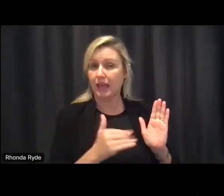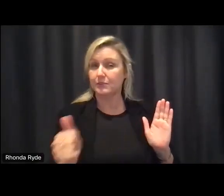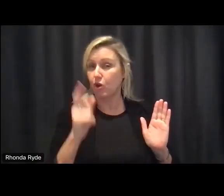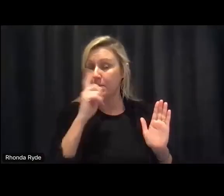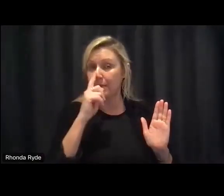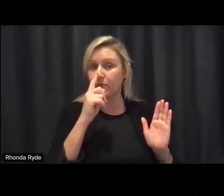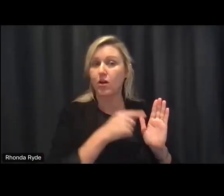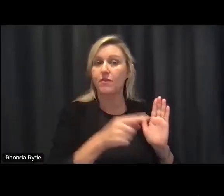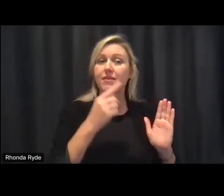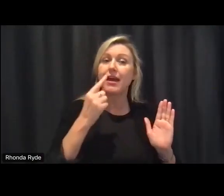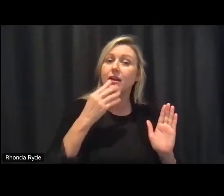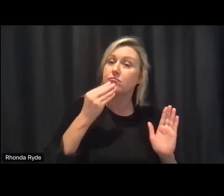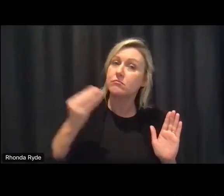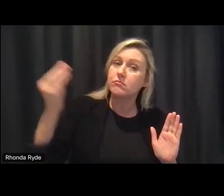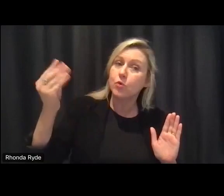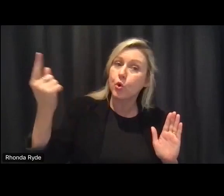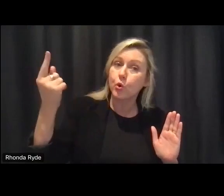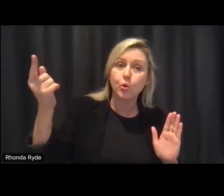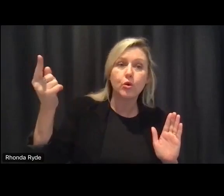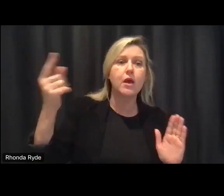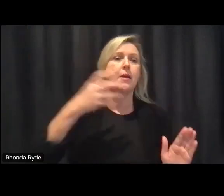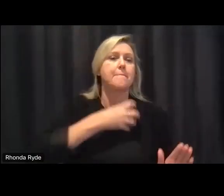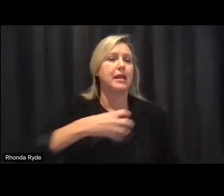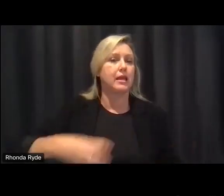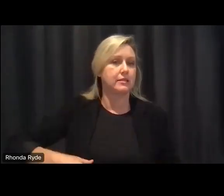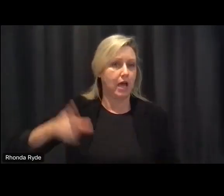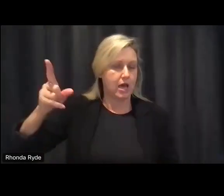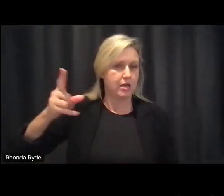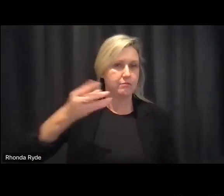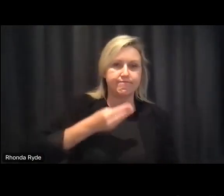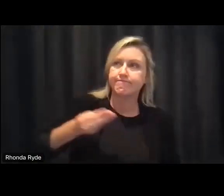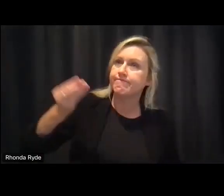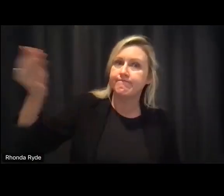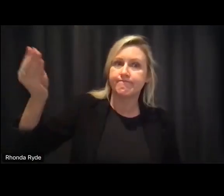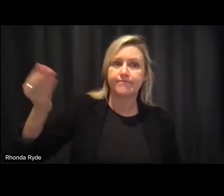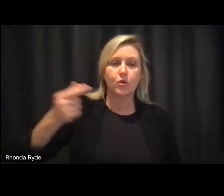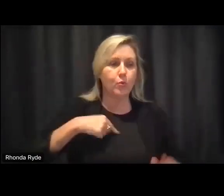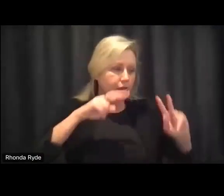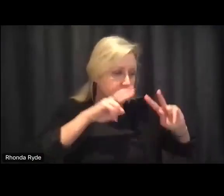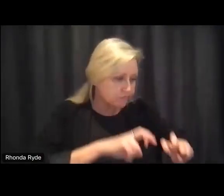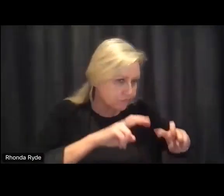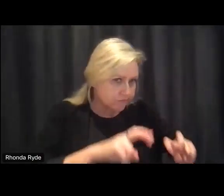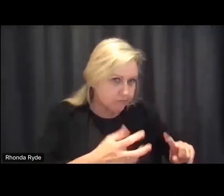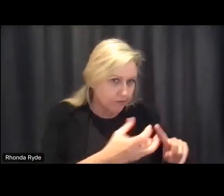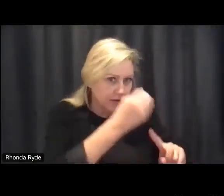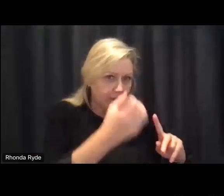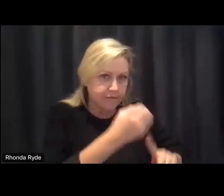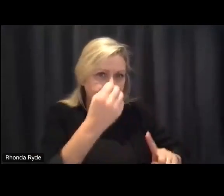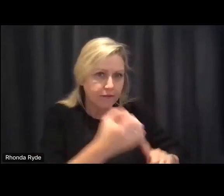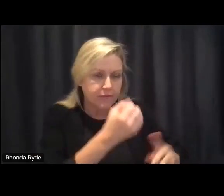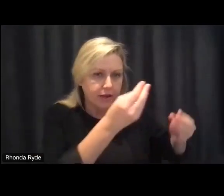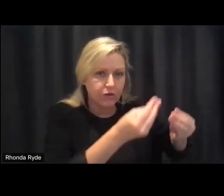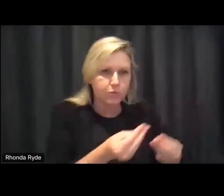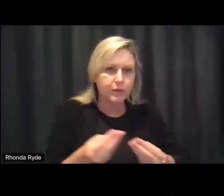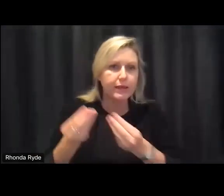ministers and so we'll be able to take our findings directly to the decision makers